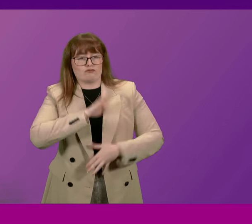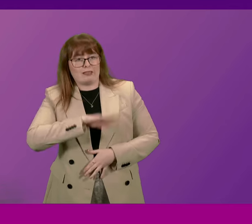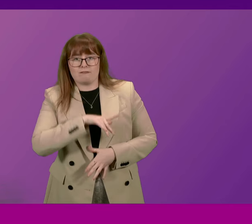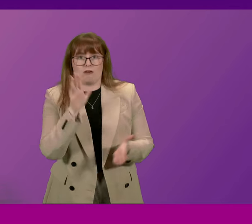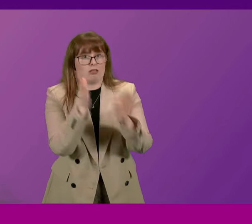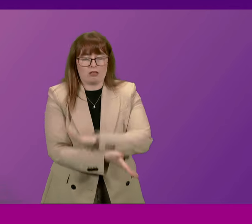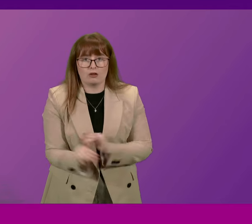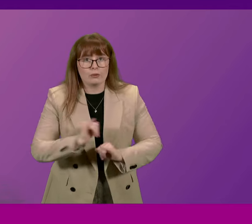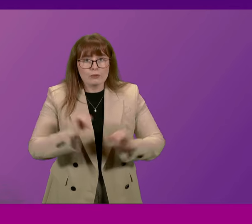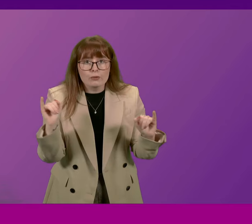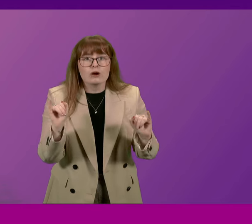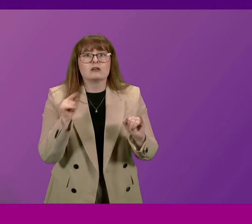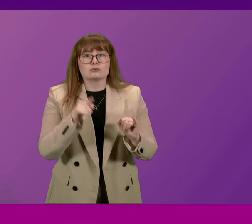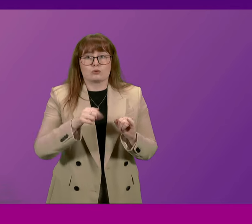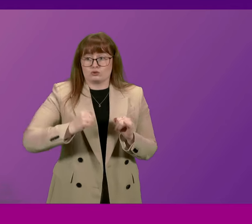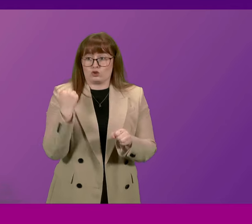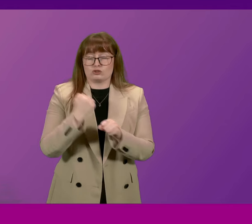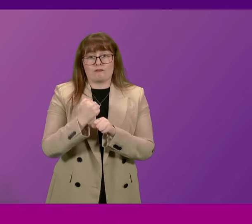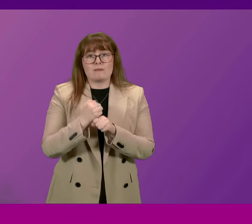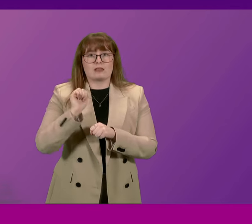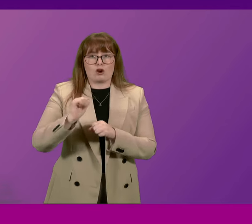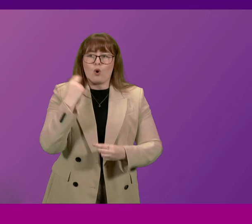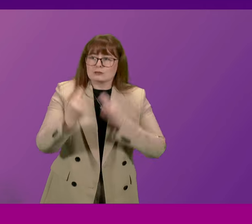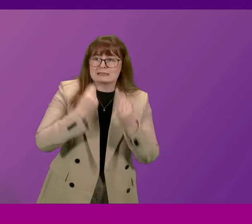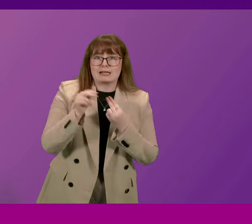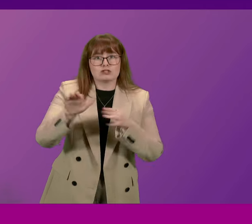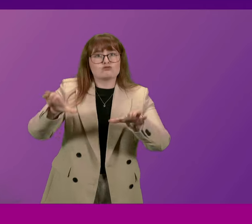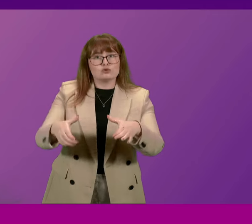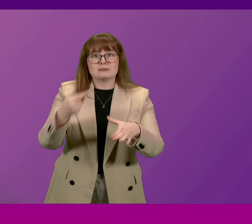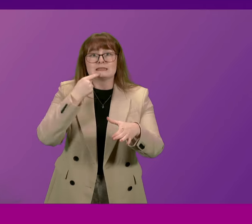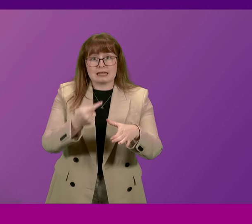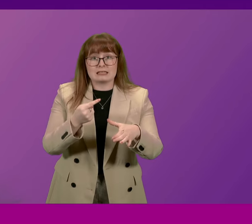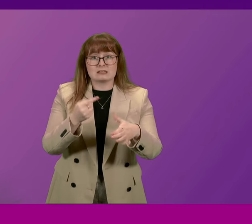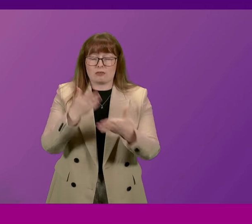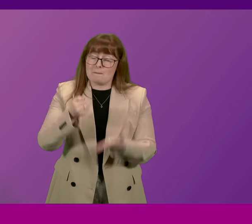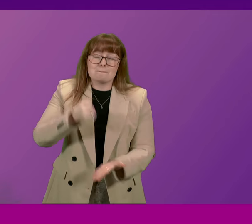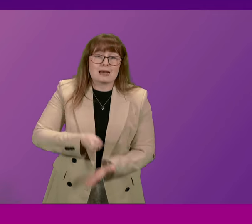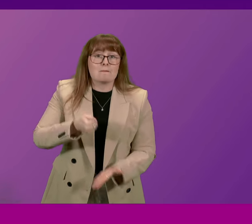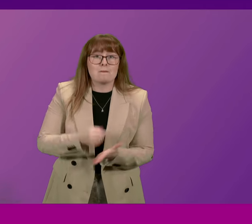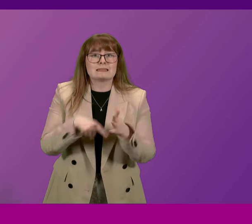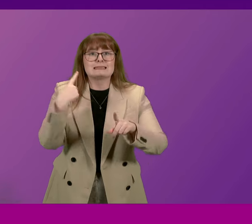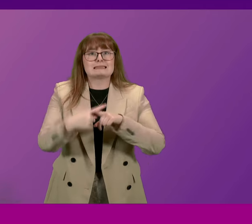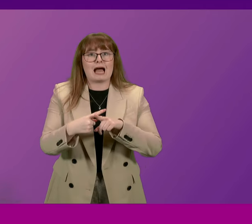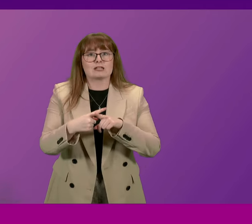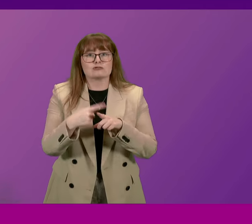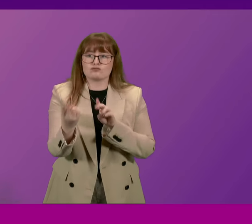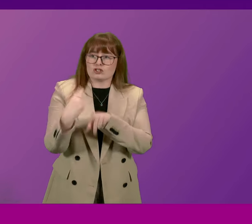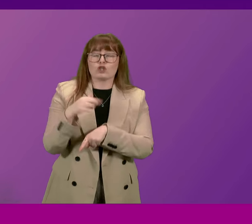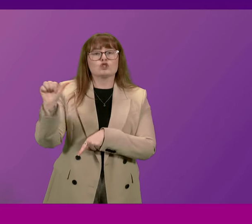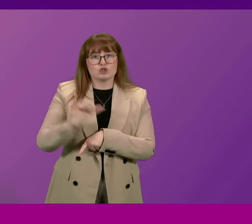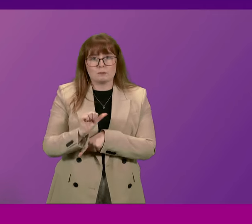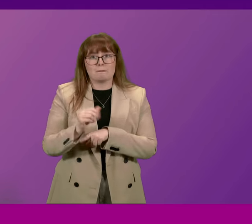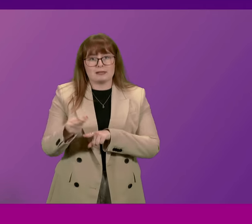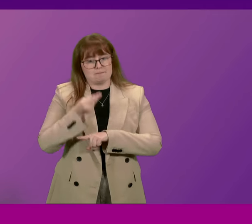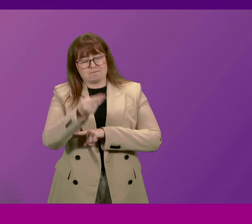And Stephen Montgomery of the Scottish Hospitality Group says that at the very minimum, tax relief should be passed on